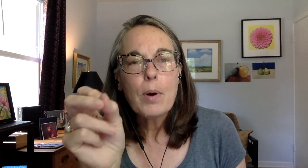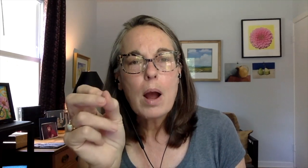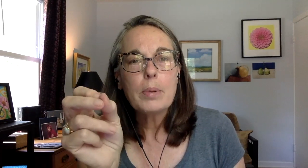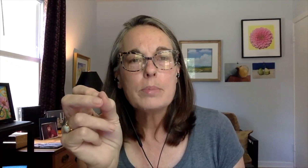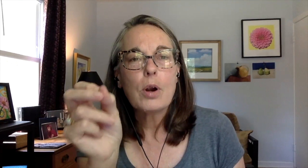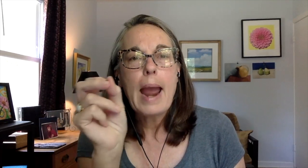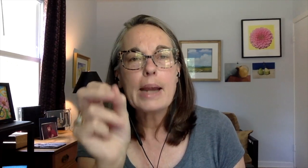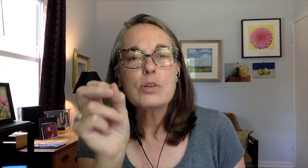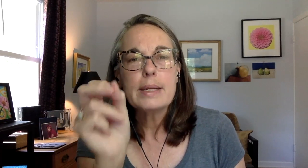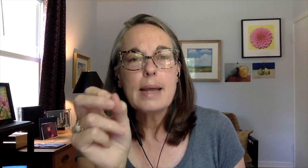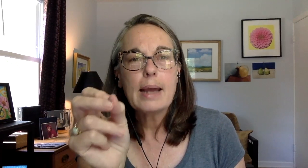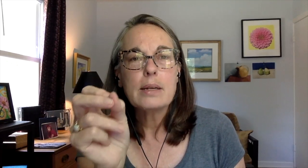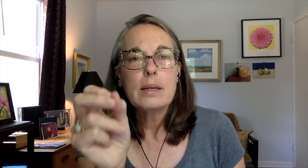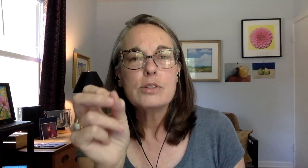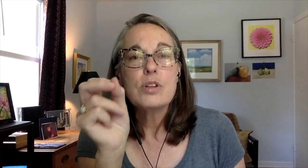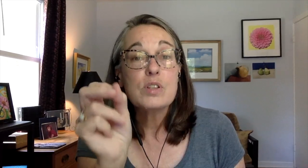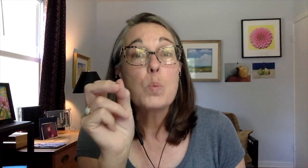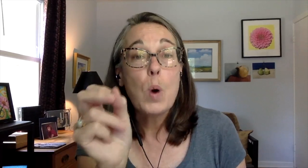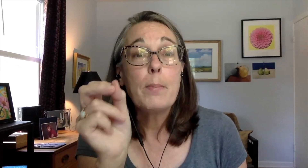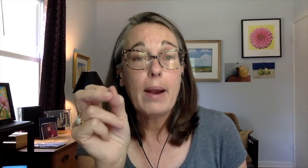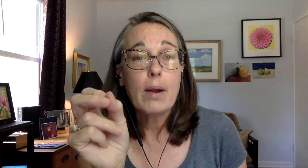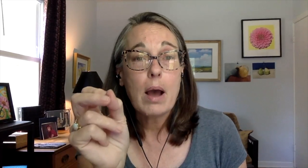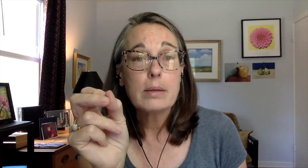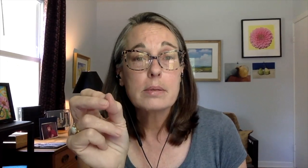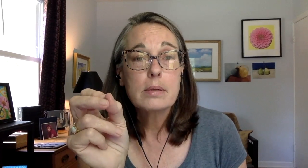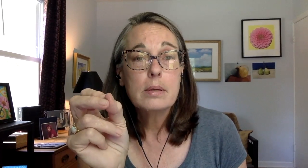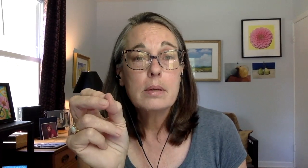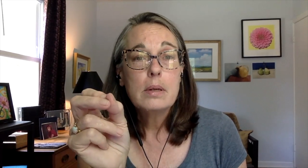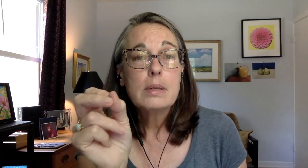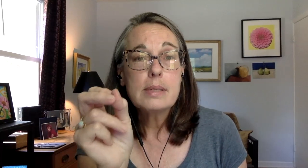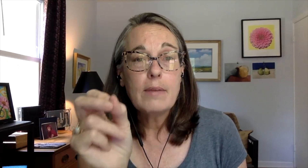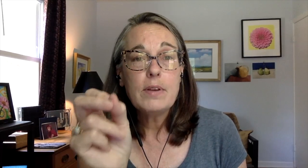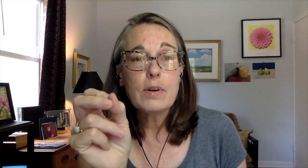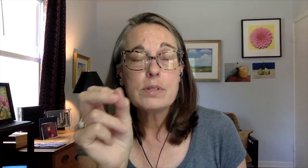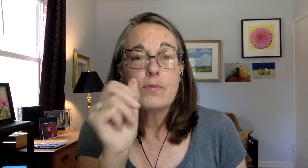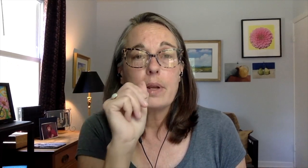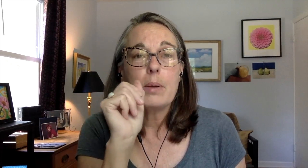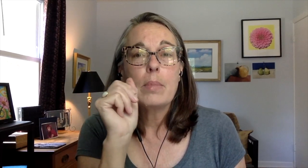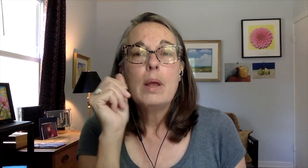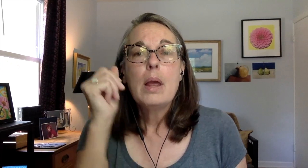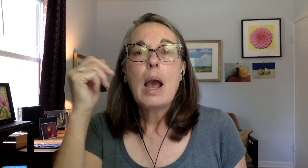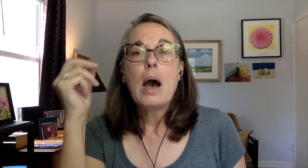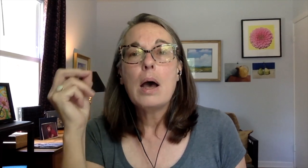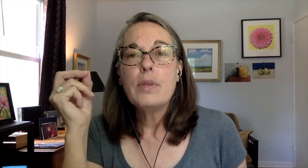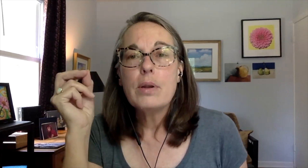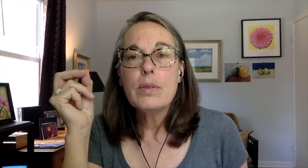problems are actually attacked to this one paradox, safety versus freedom. Uh, there, the,